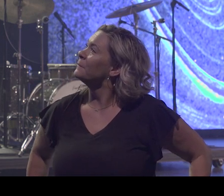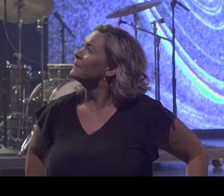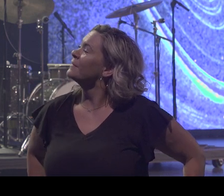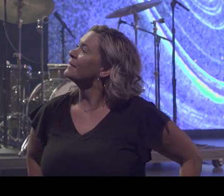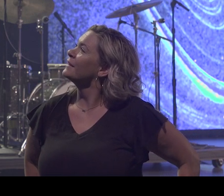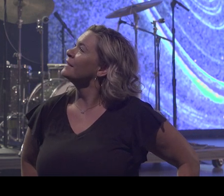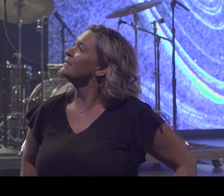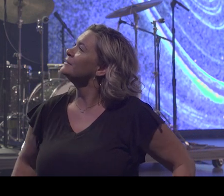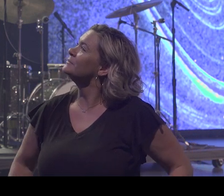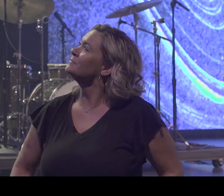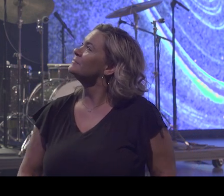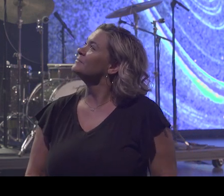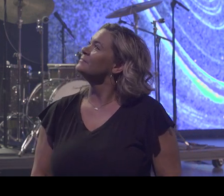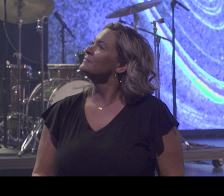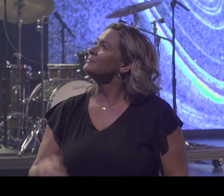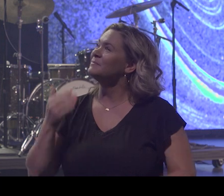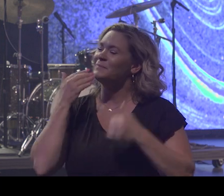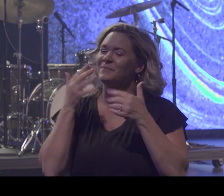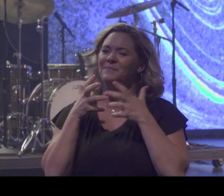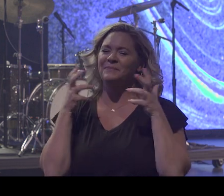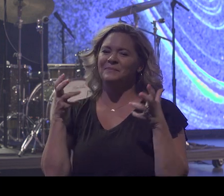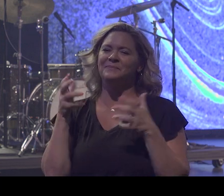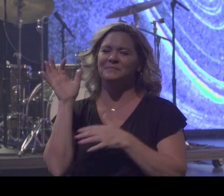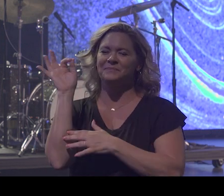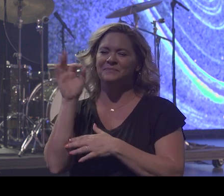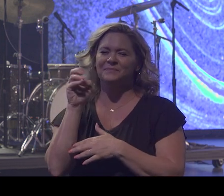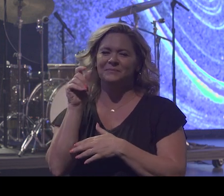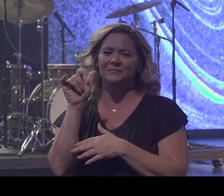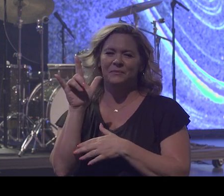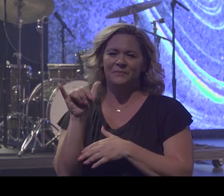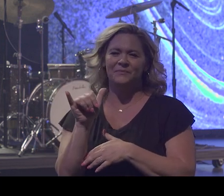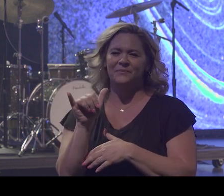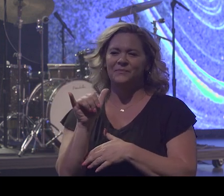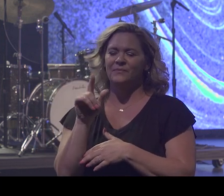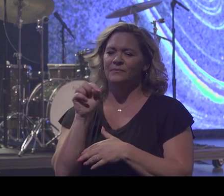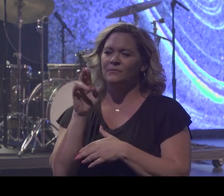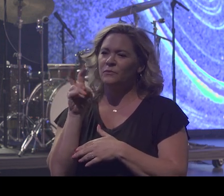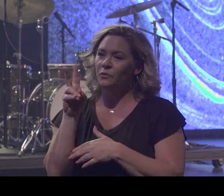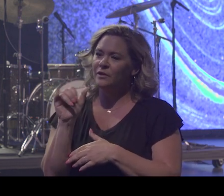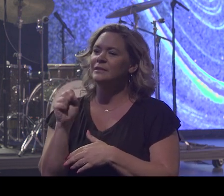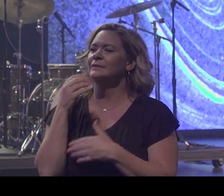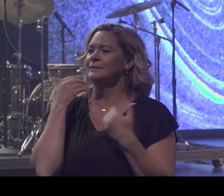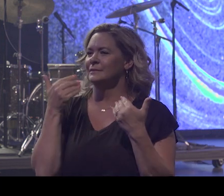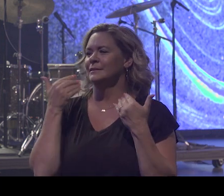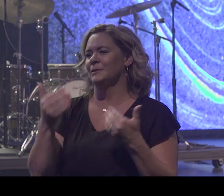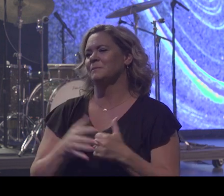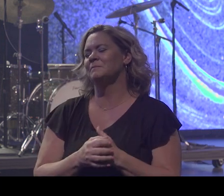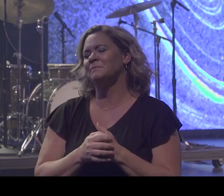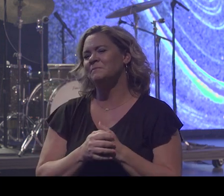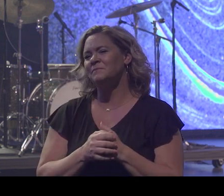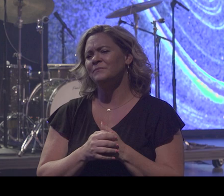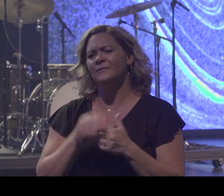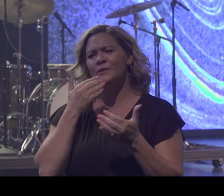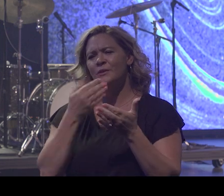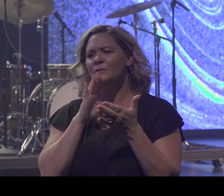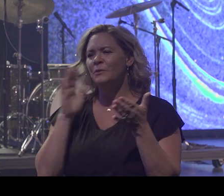Thank you so much, Pastor Ashley, our Travis, Pastor Travis, and good to be with you today.